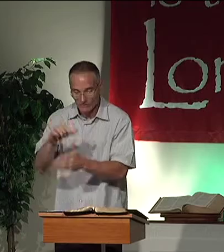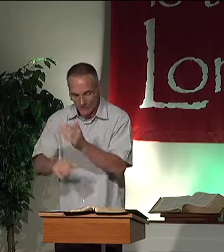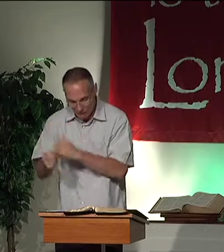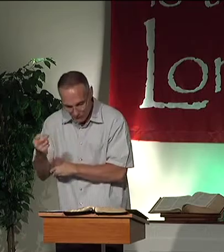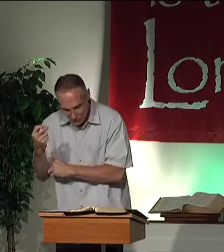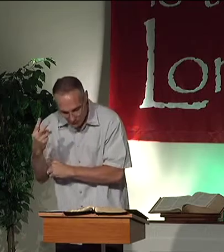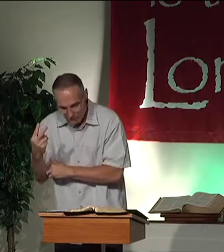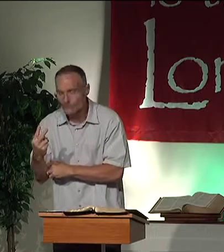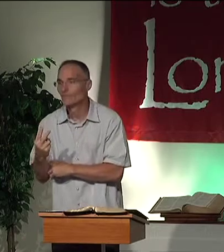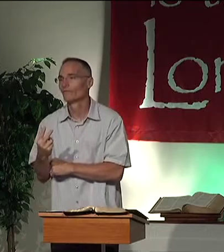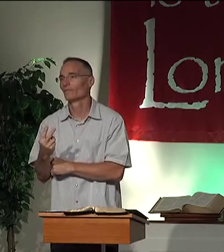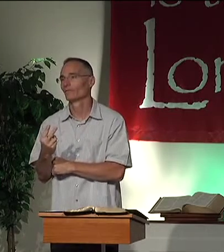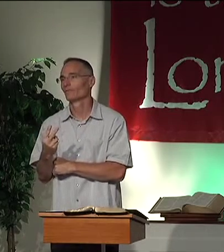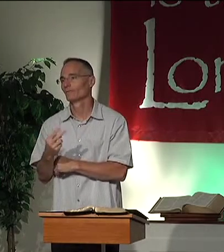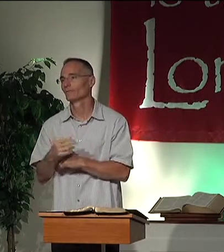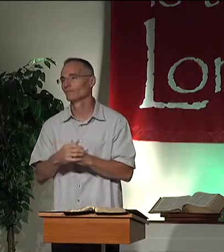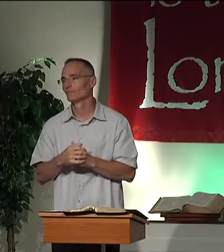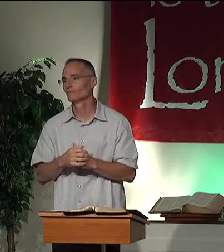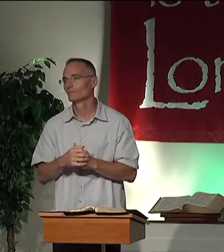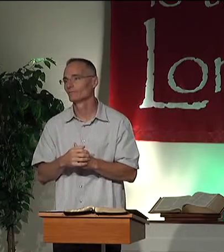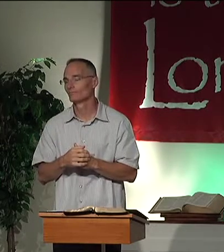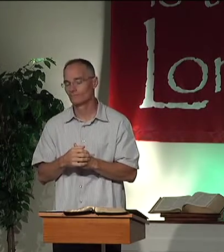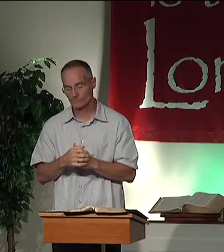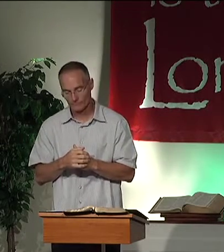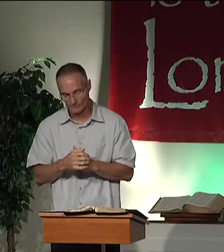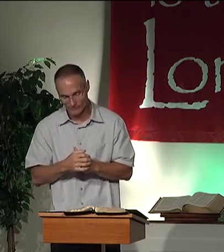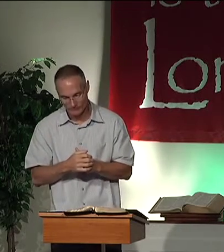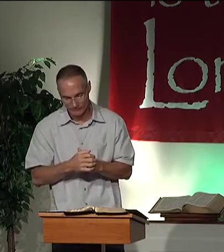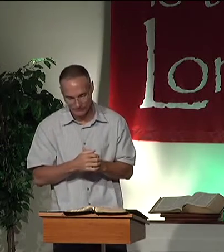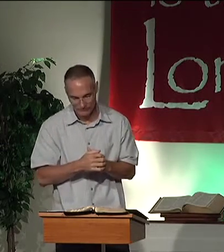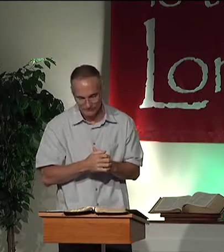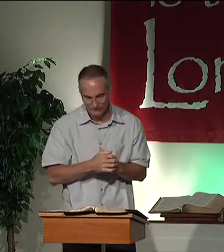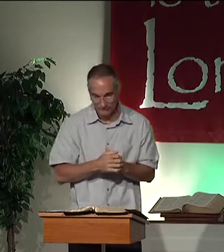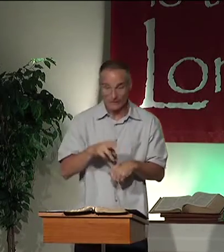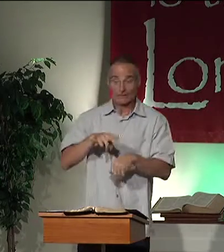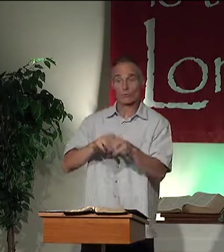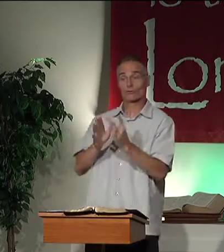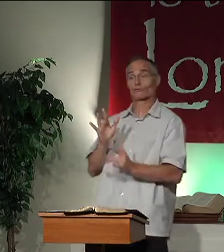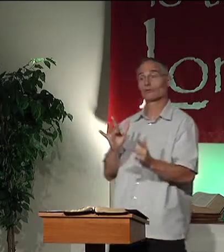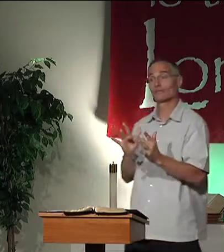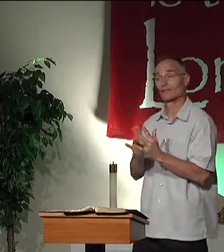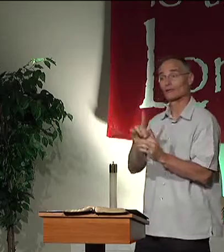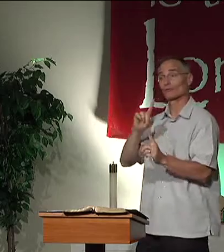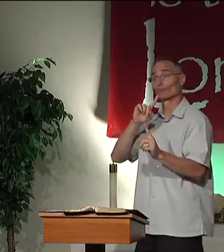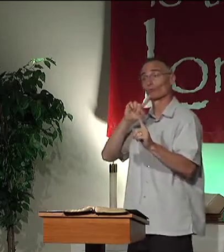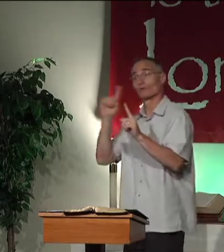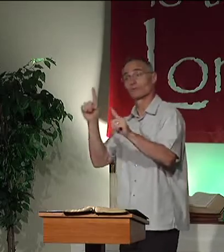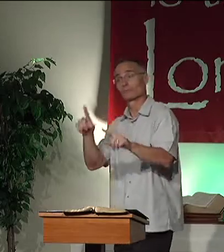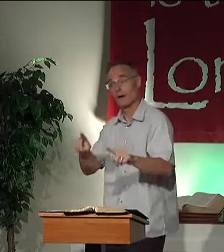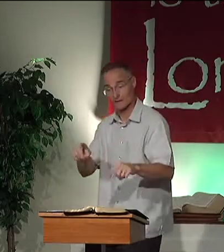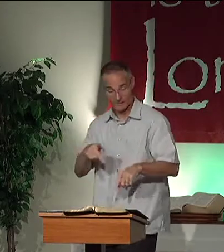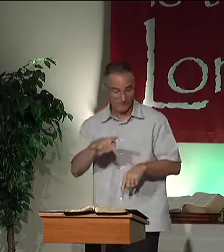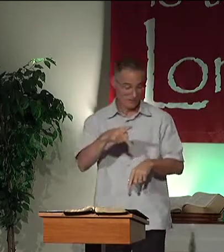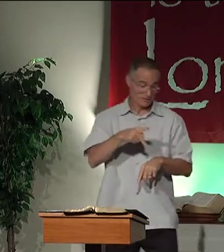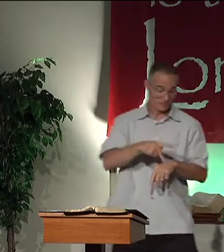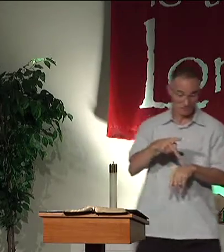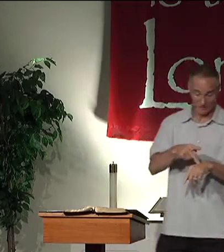There's other chapters throughout as well. Zechariah. And, you know, when Jesus responded,